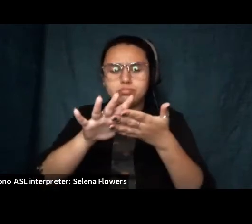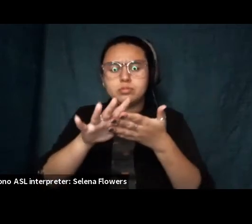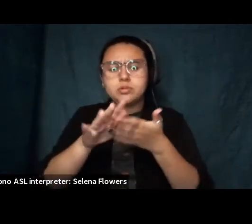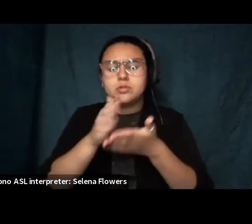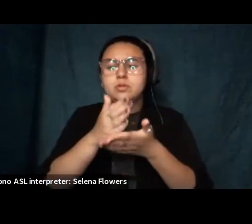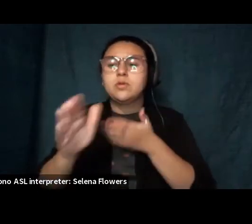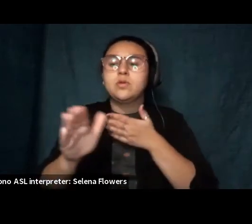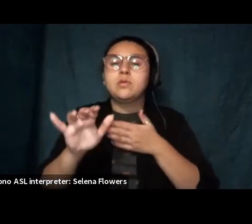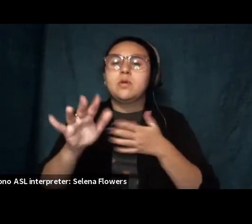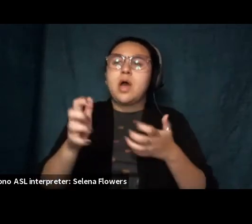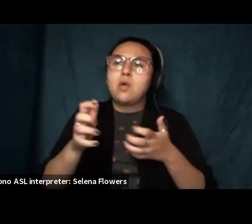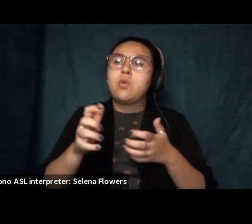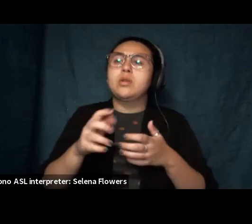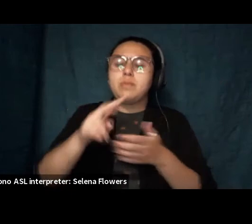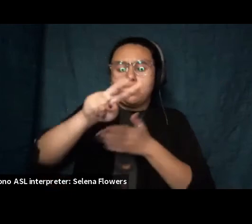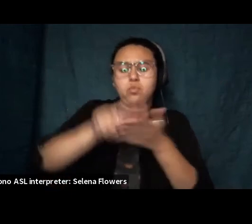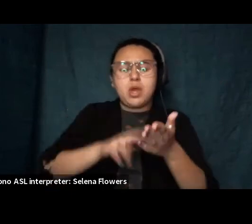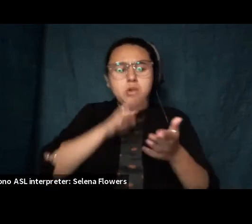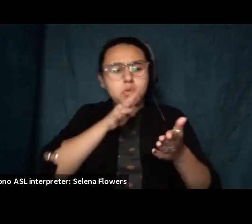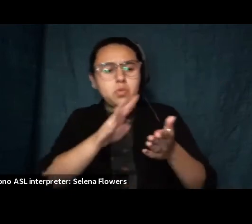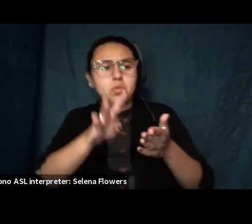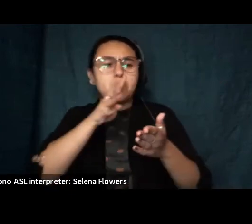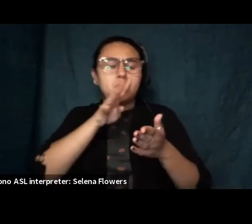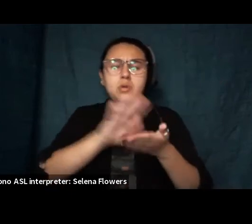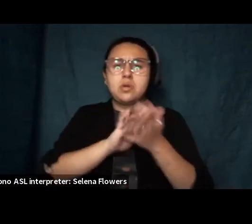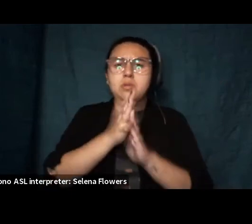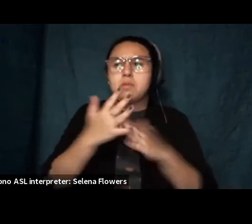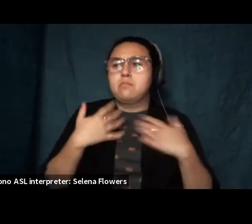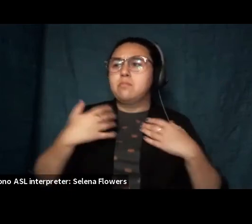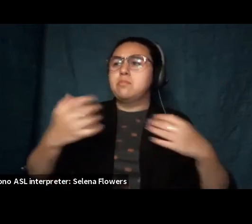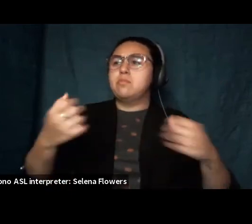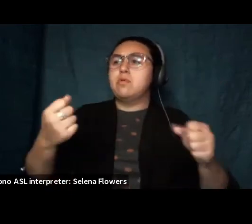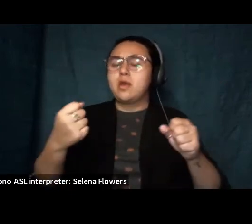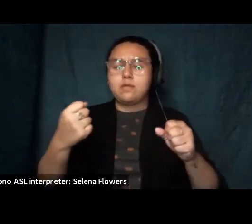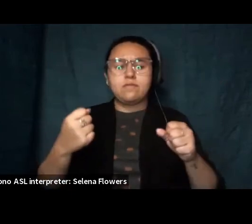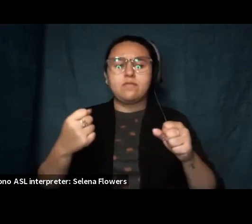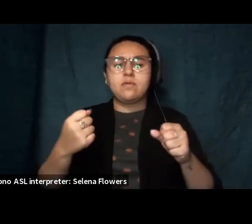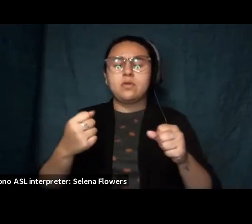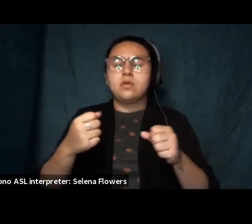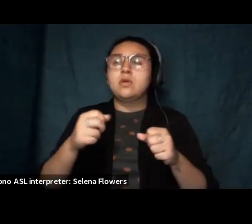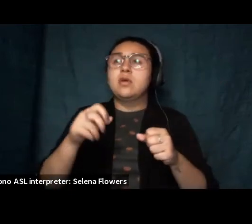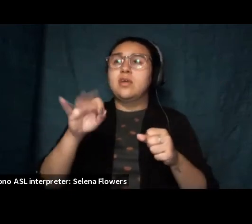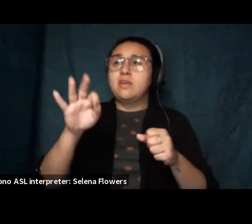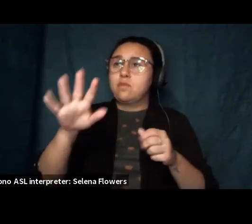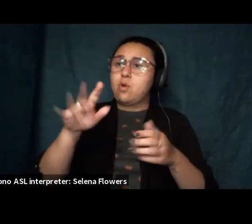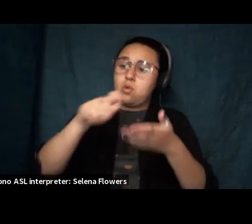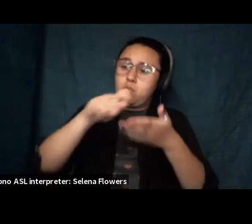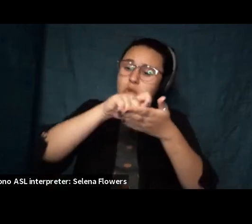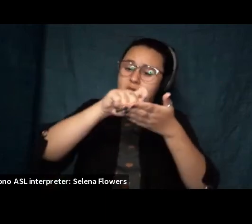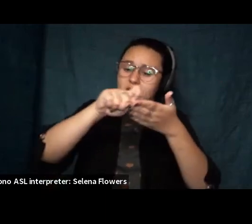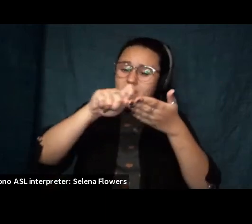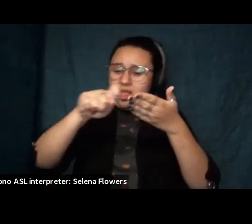to be read with gusto where your writing trails off i'd like to see my failed hand start dear maker